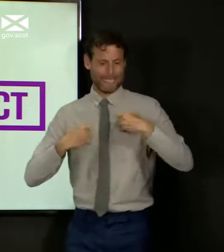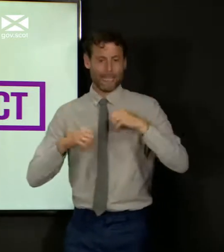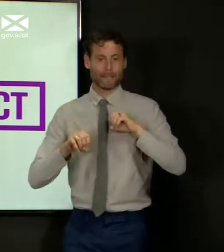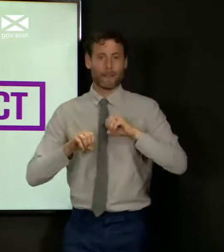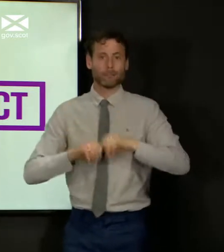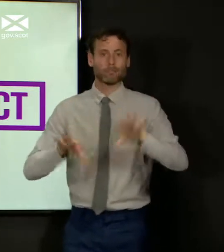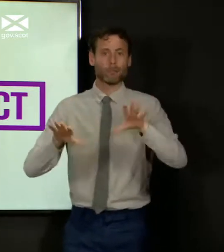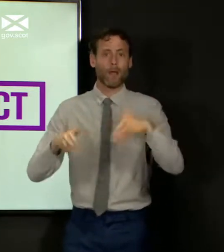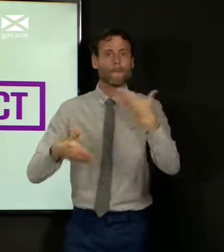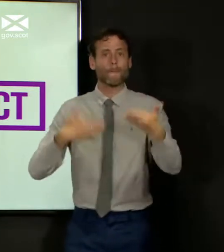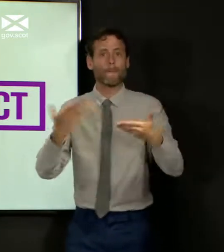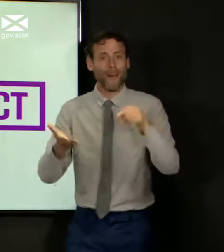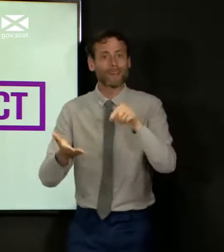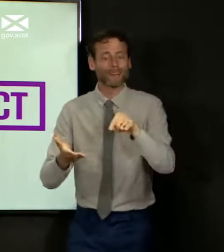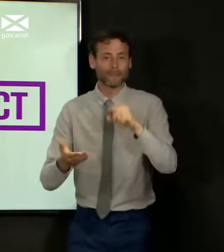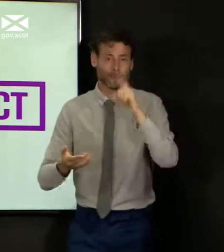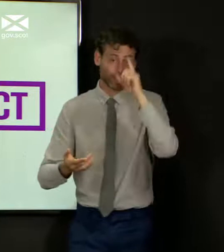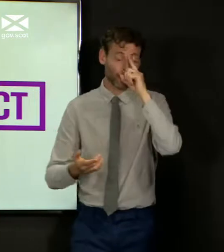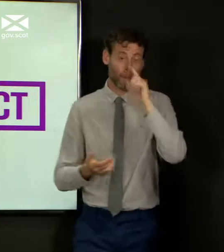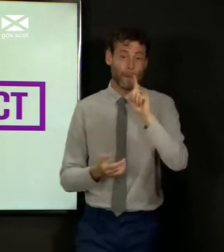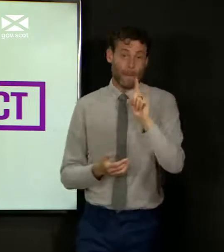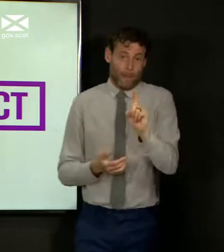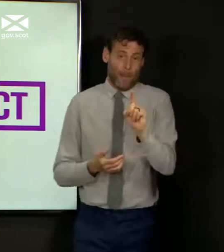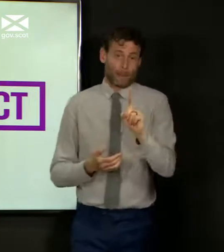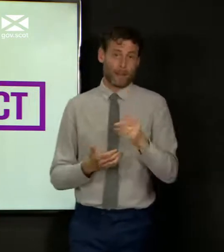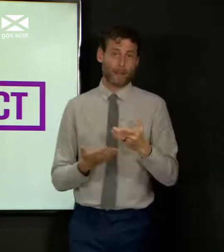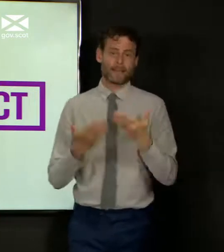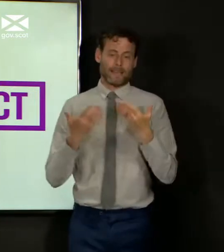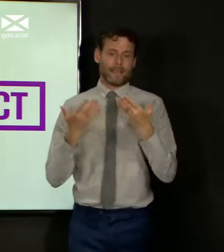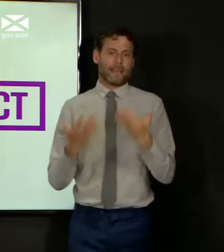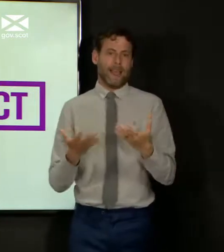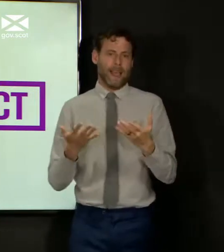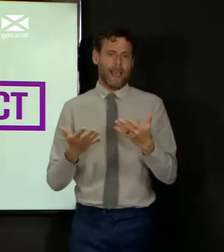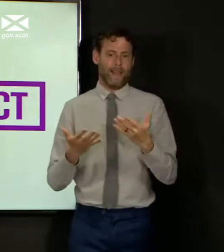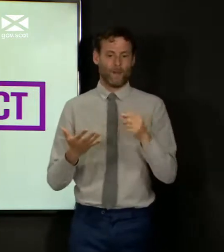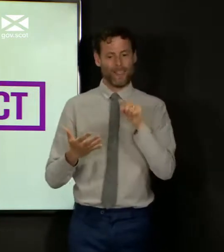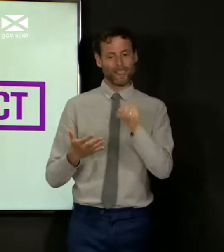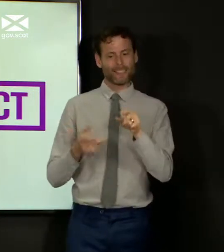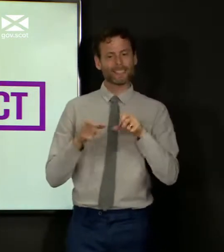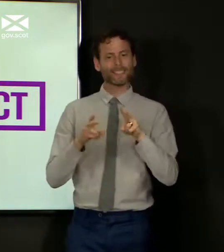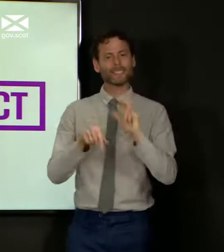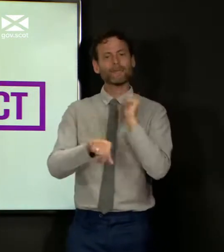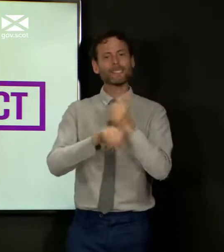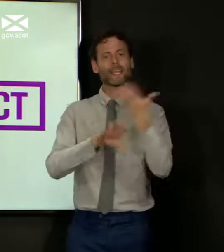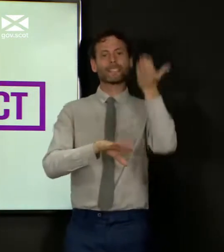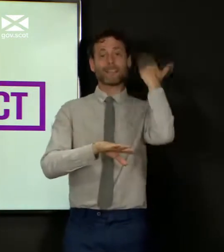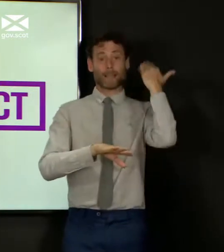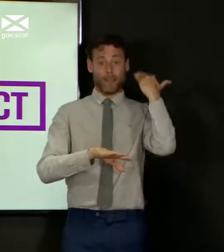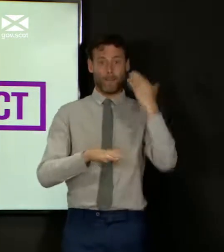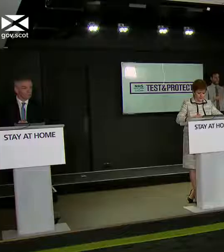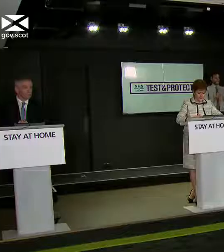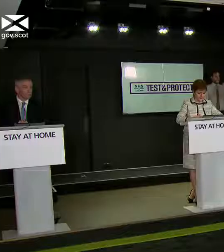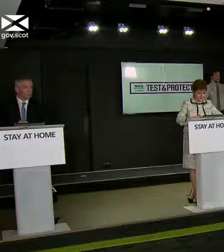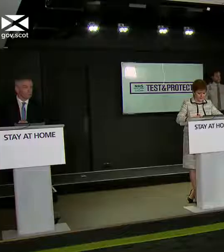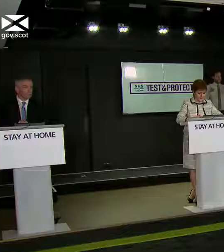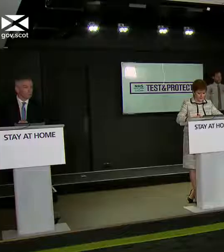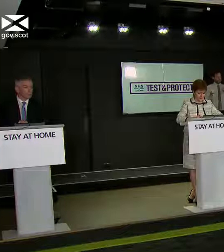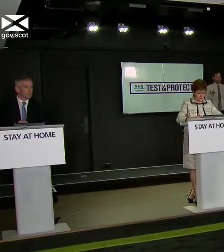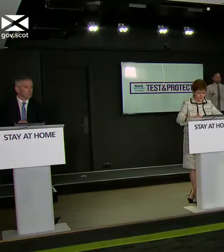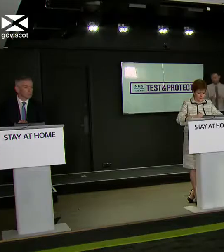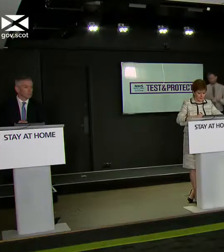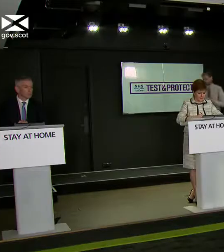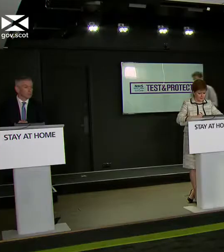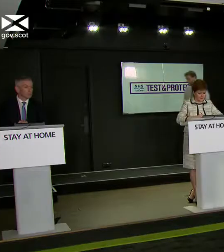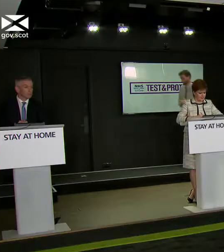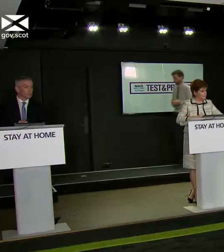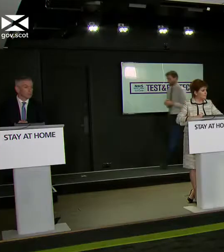It's now the case, though, that it will be operating at a much larger scale than is normal. Thanks. Alan